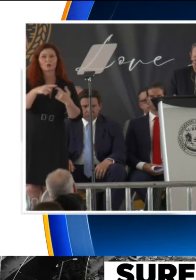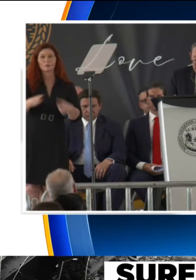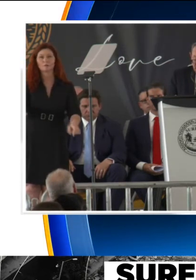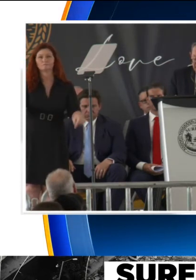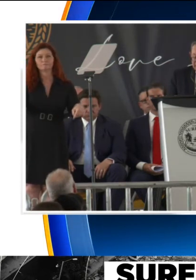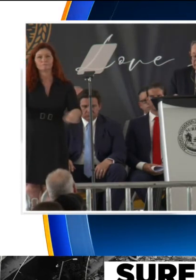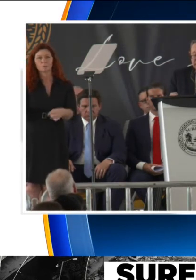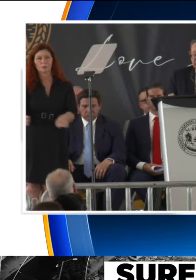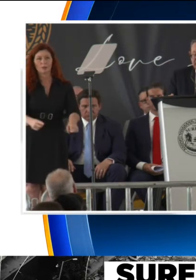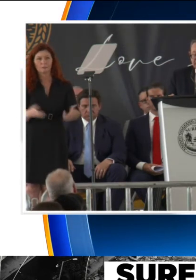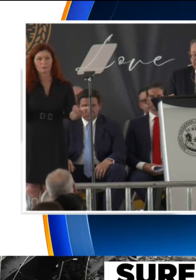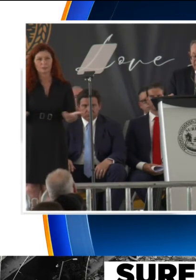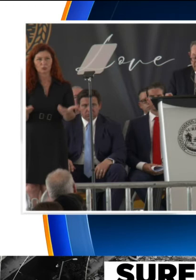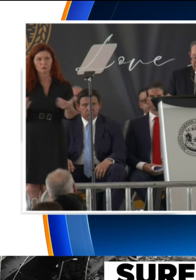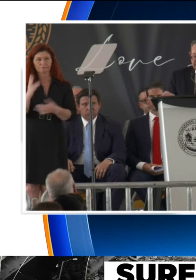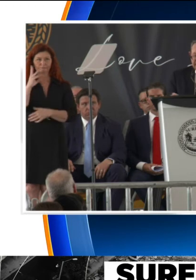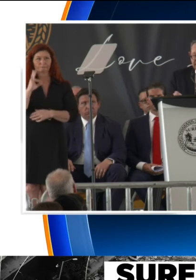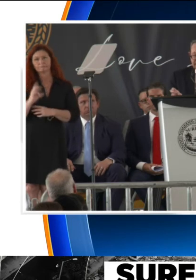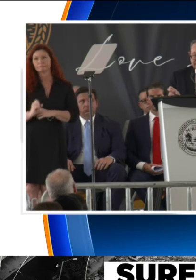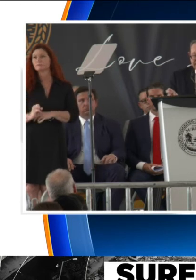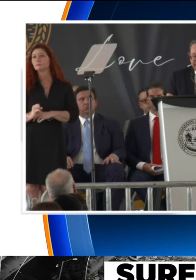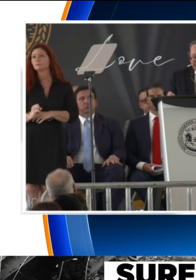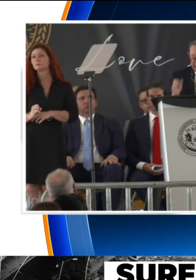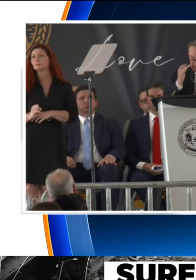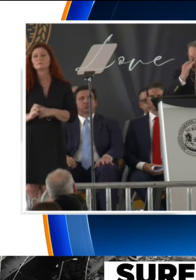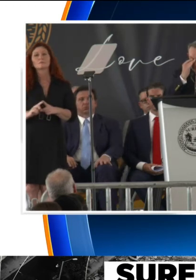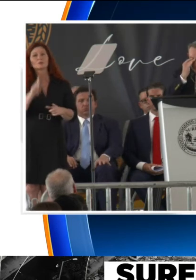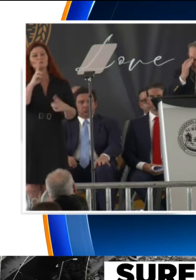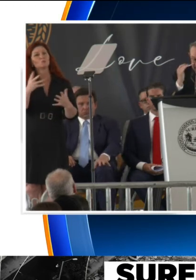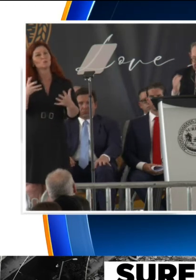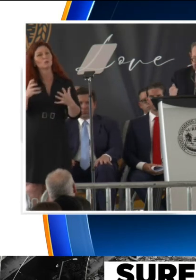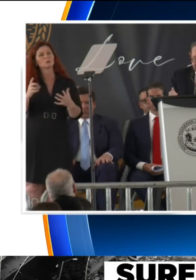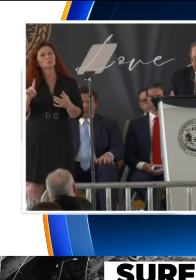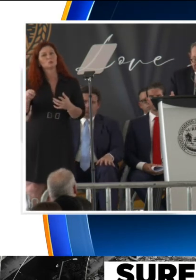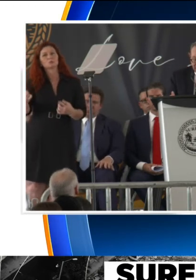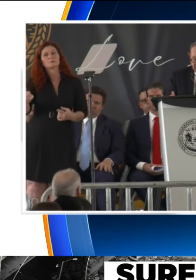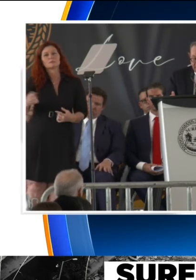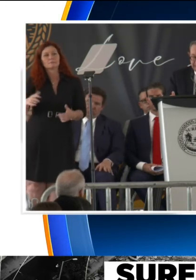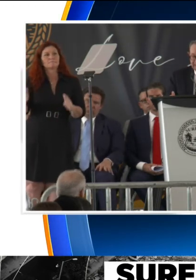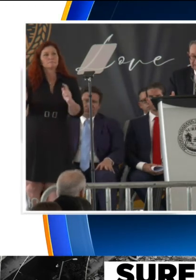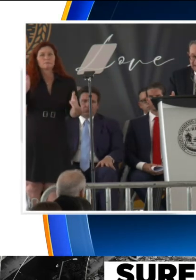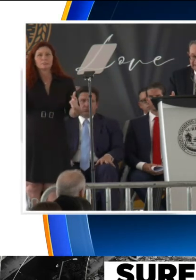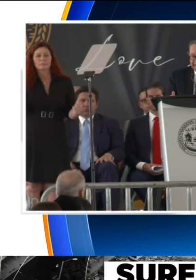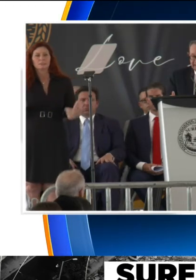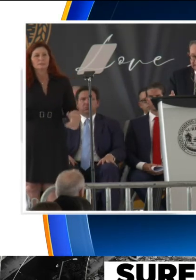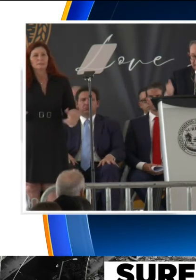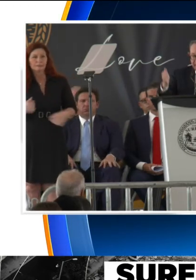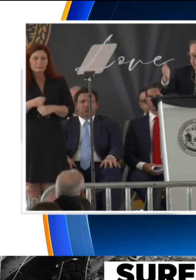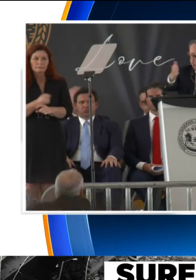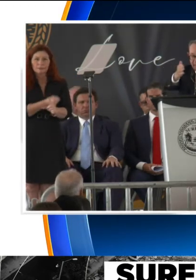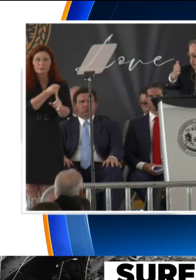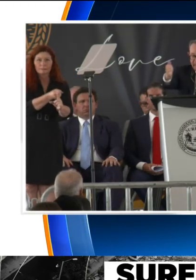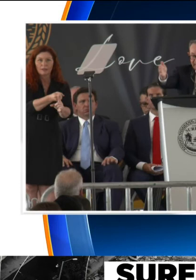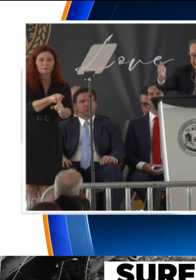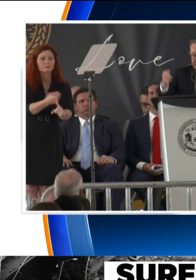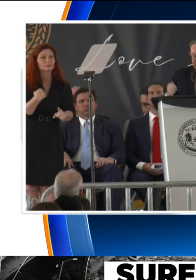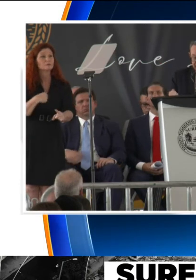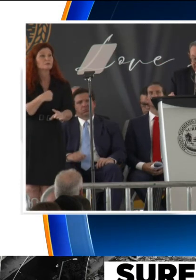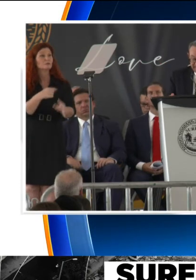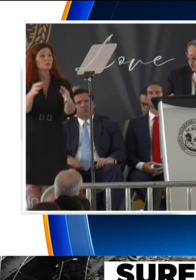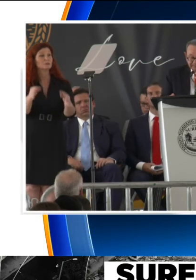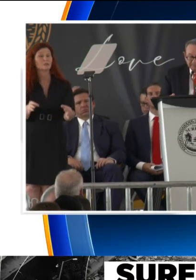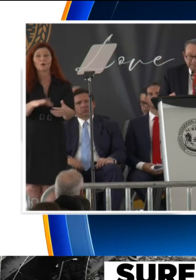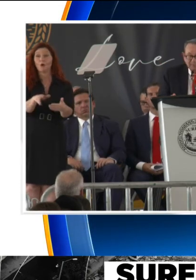We wanted to do something really significant, so we decided, all of my